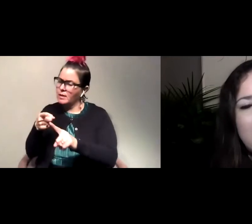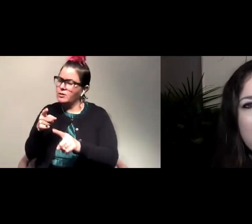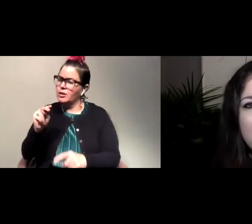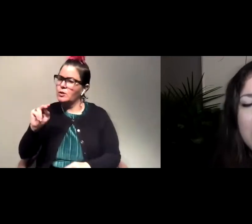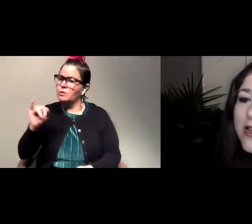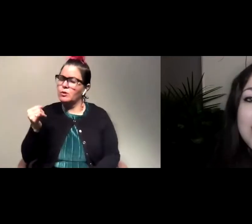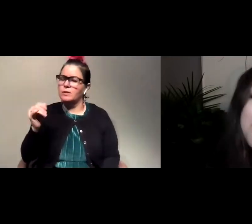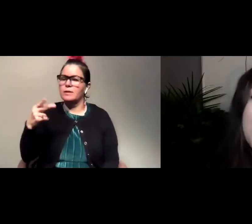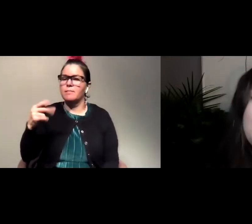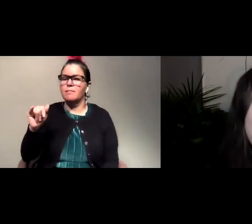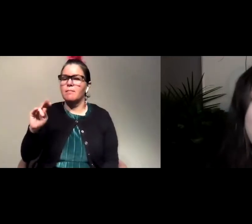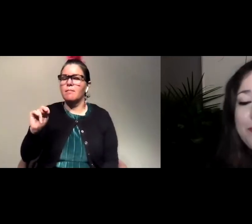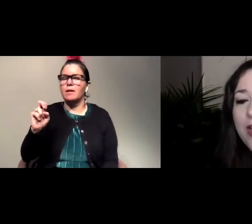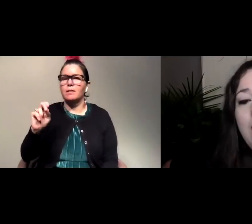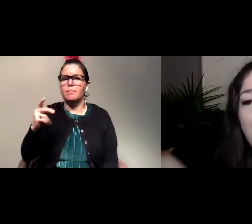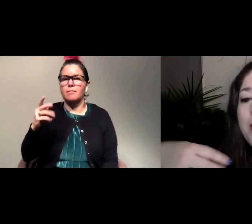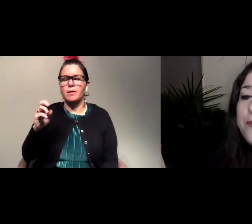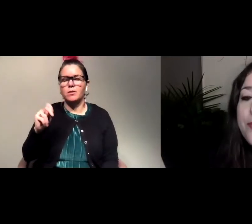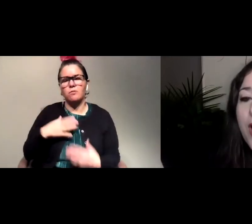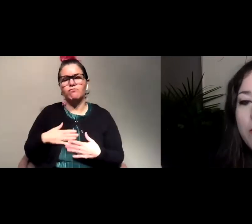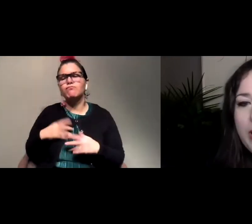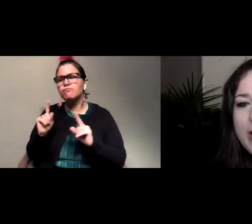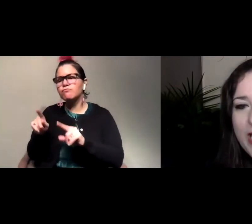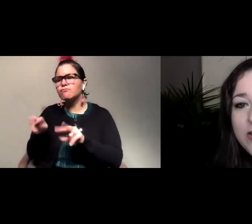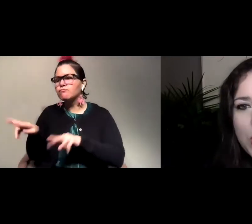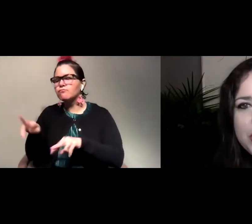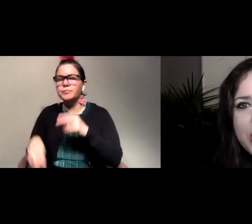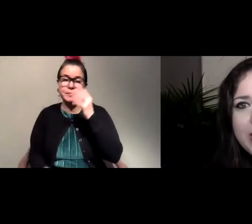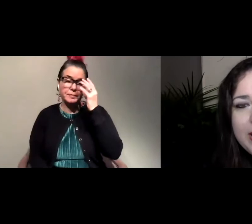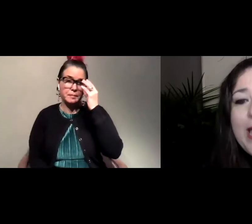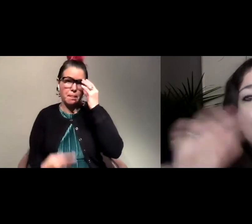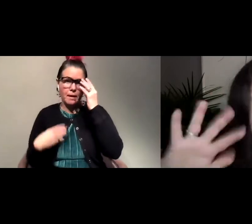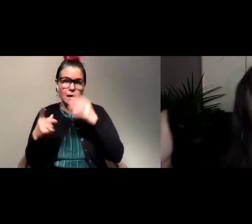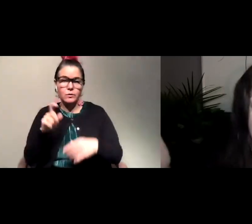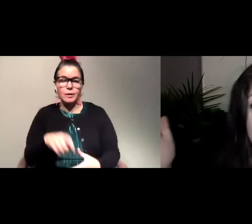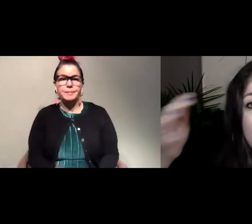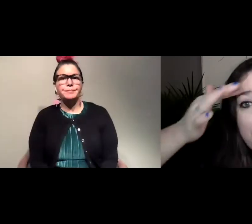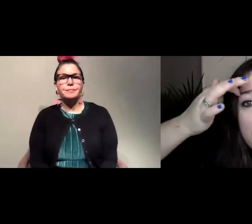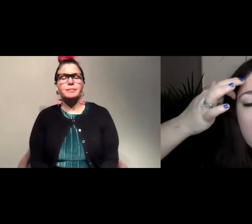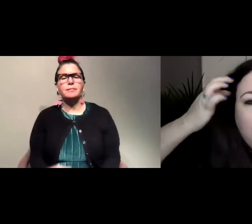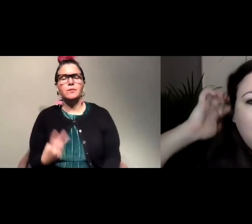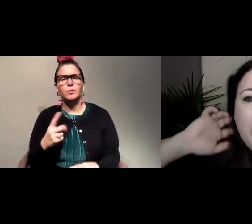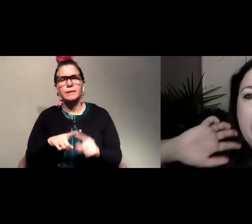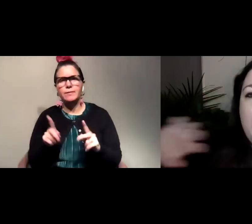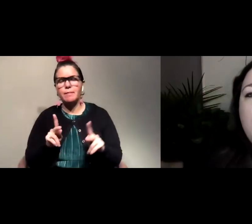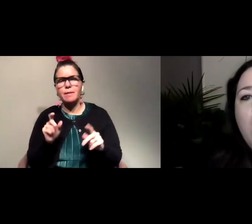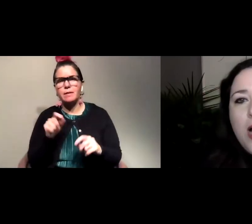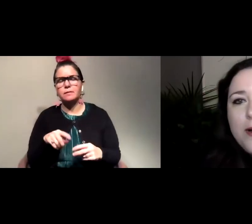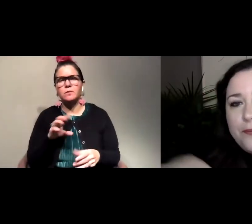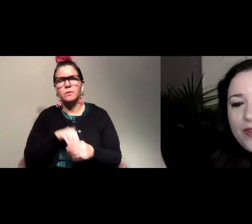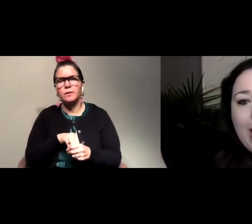Barrens where I spend some of my free time all right the next question came from a couple different people including